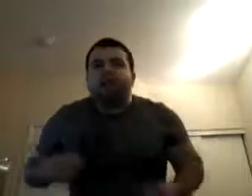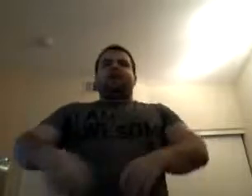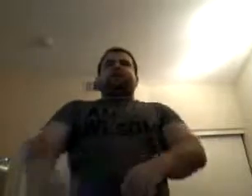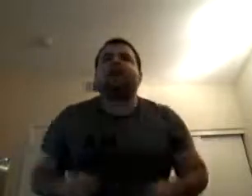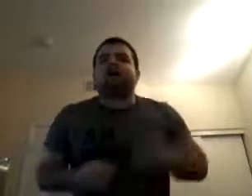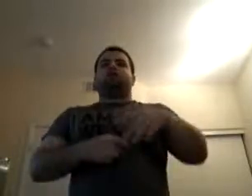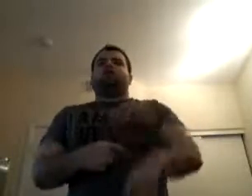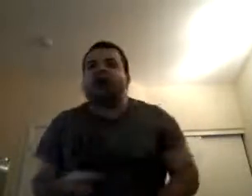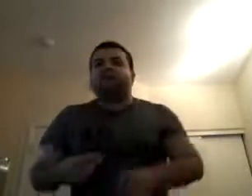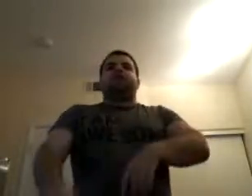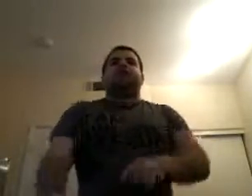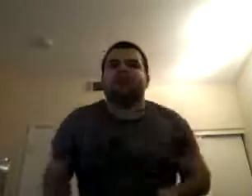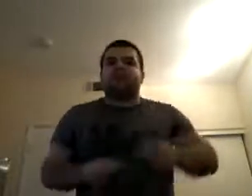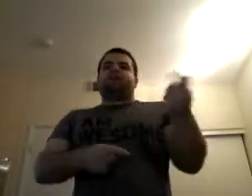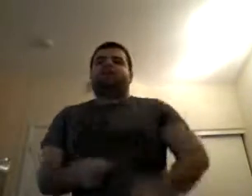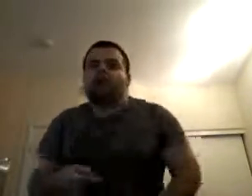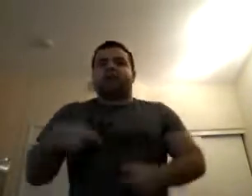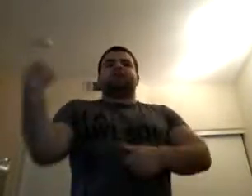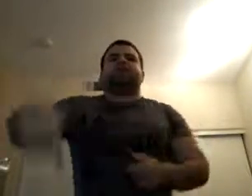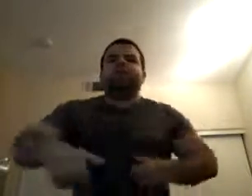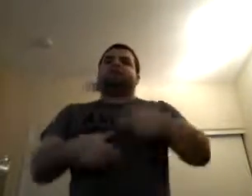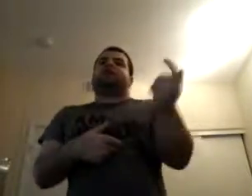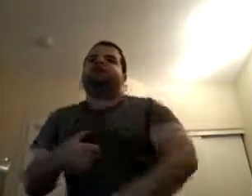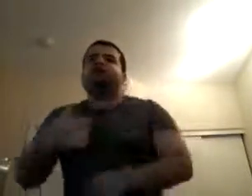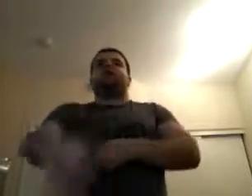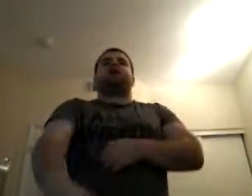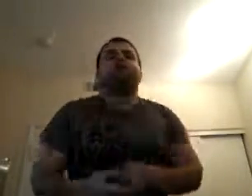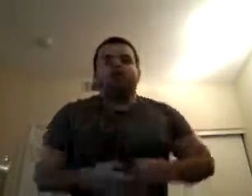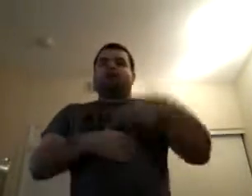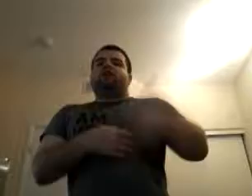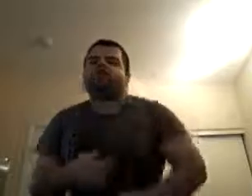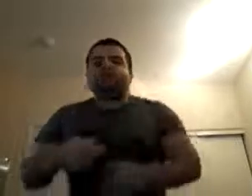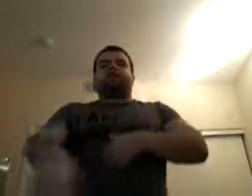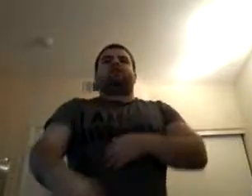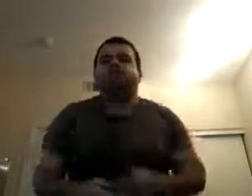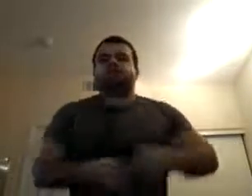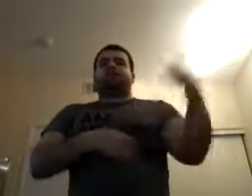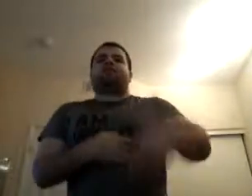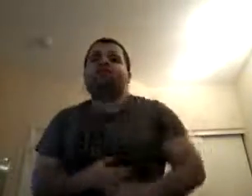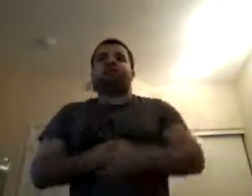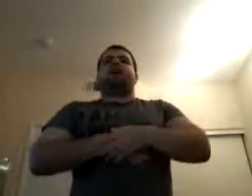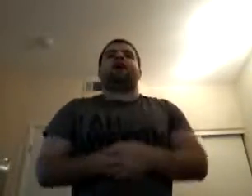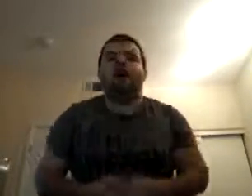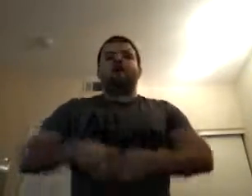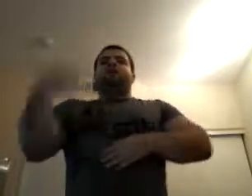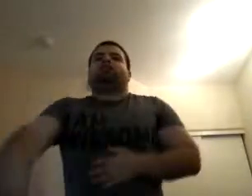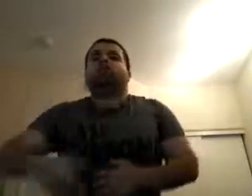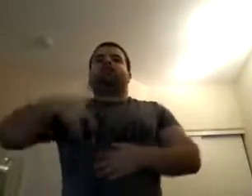Now I tell you my thing. One day it's what's to do when. As it burns the more down. I do